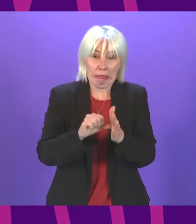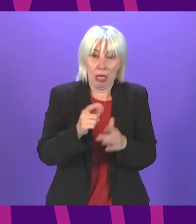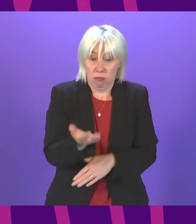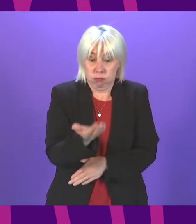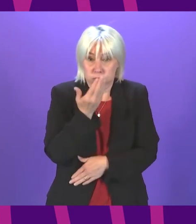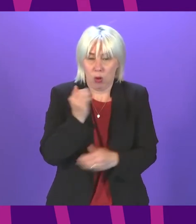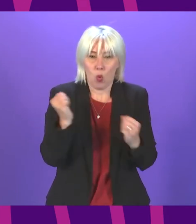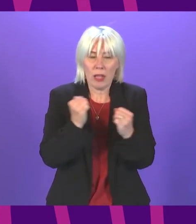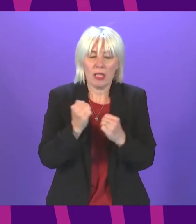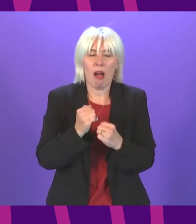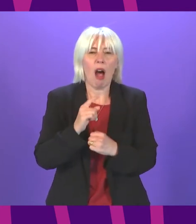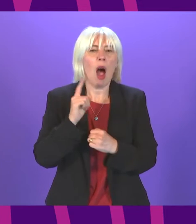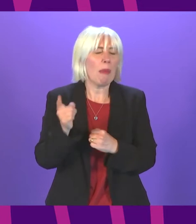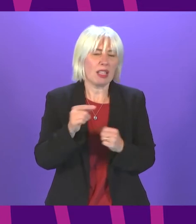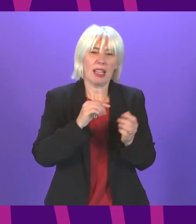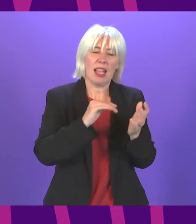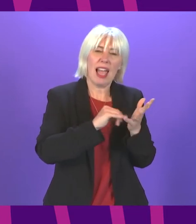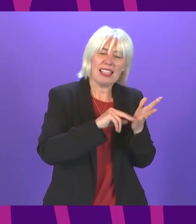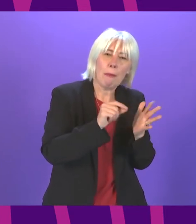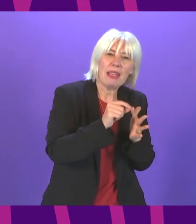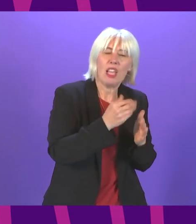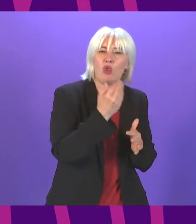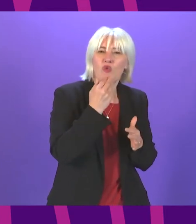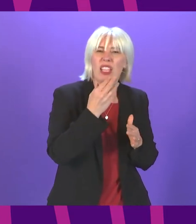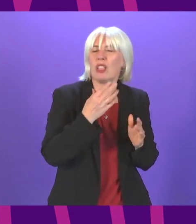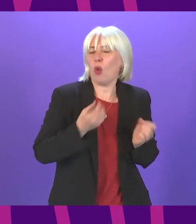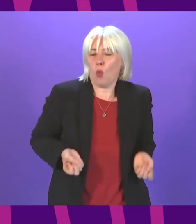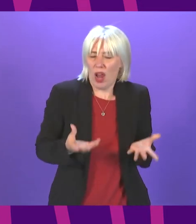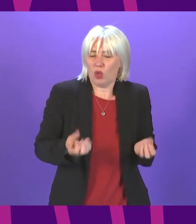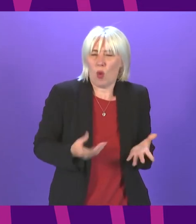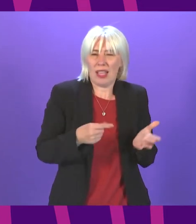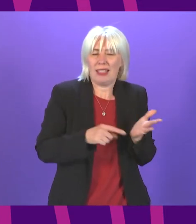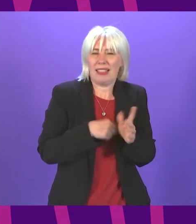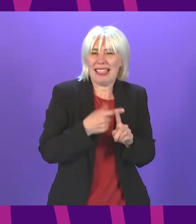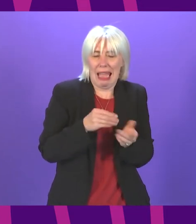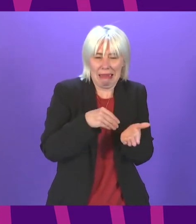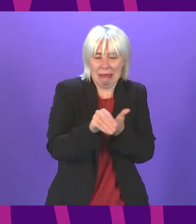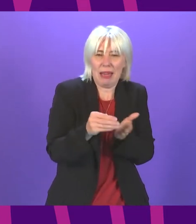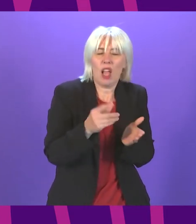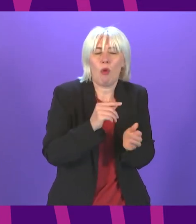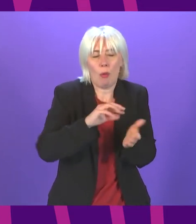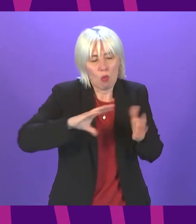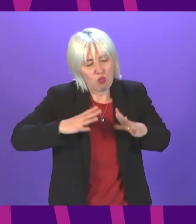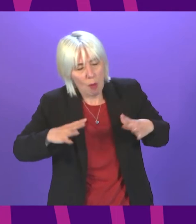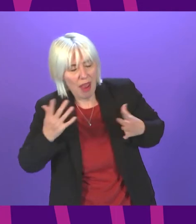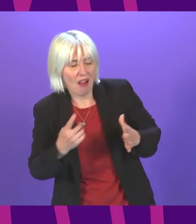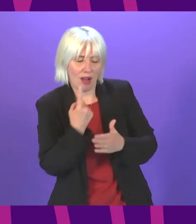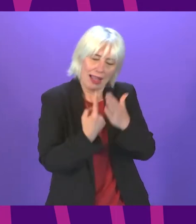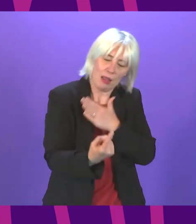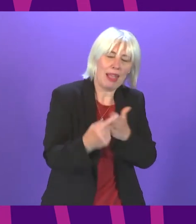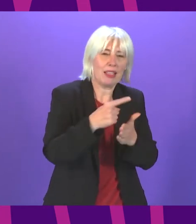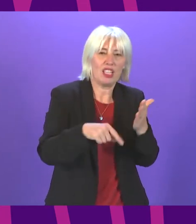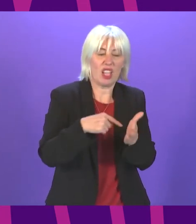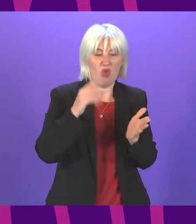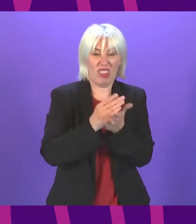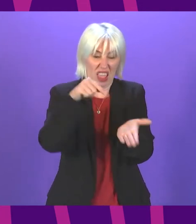the SNP and the Greens would prefer to waste taxpayers' money on preparing for a second independence referendum. This is a programme